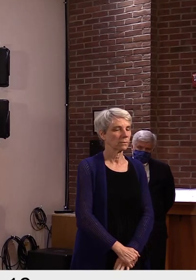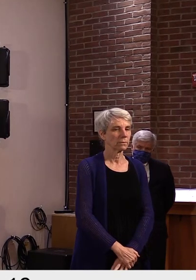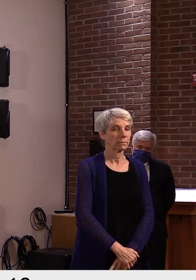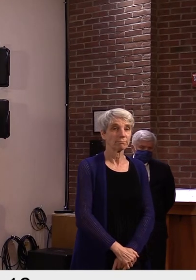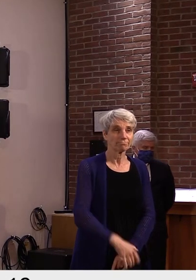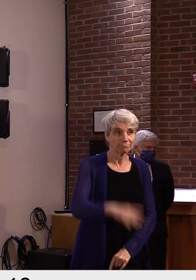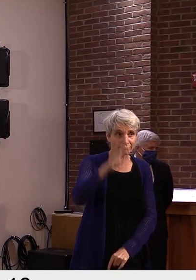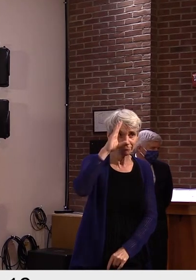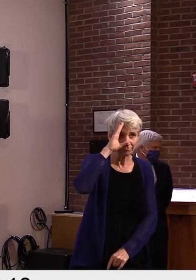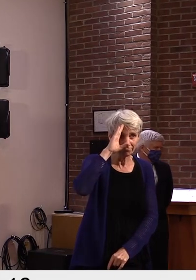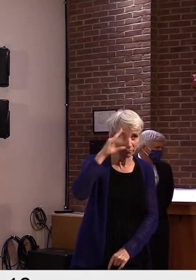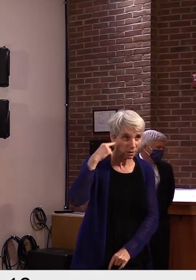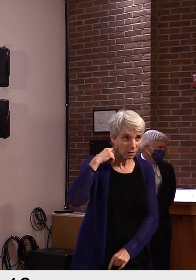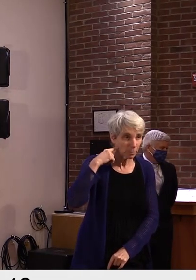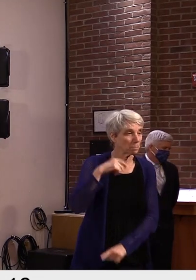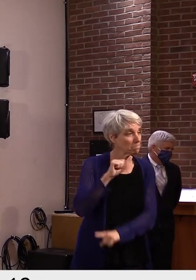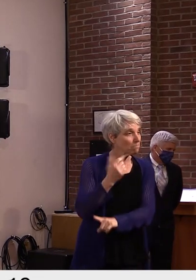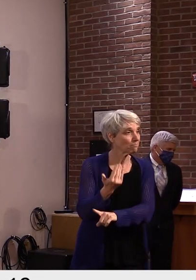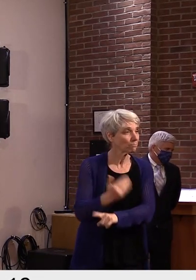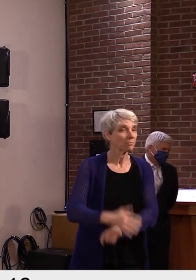Hello, can you hear me? I can.